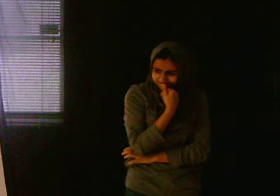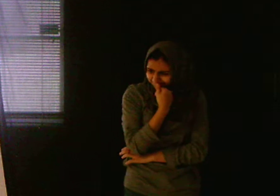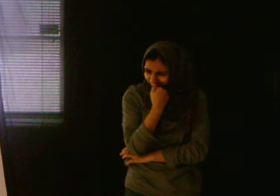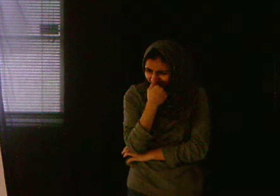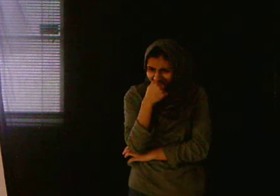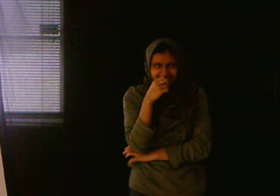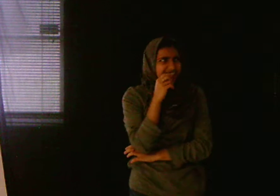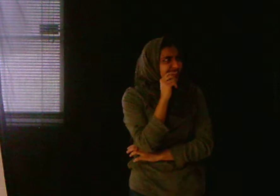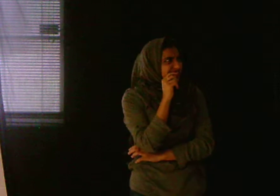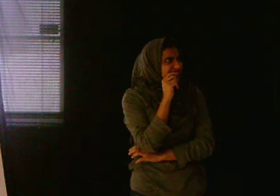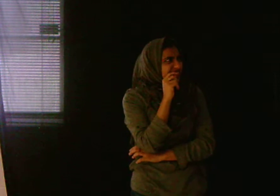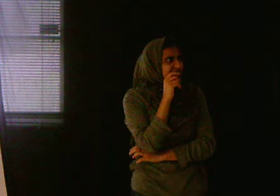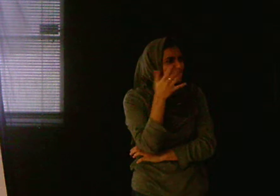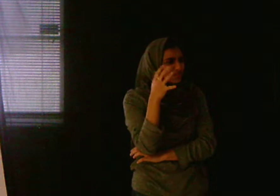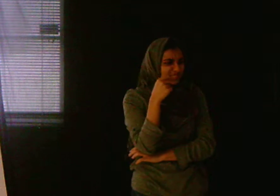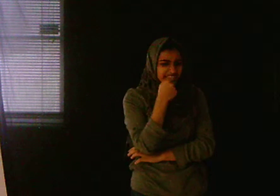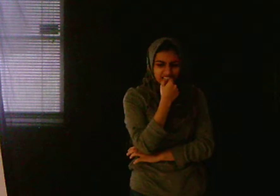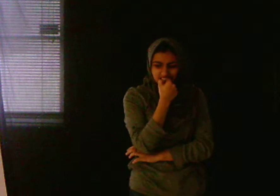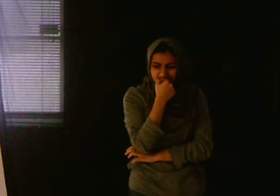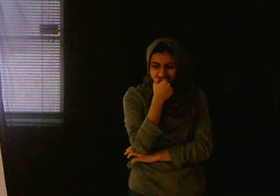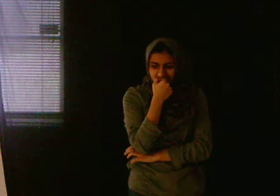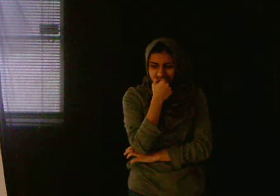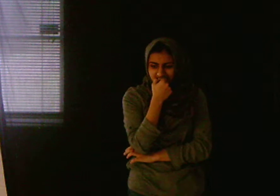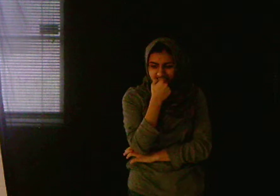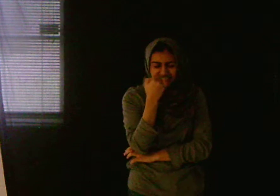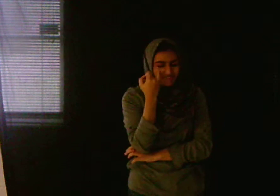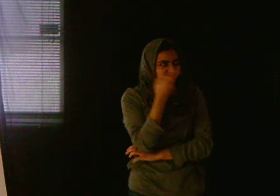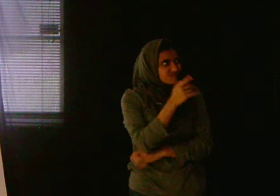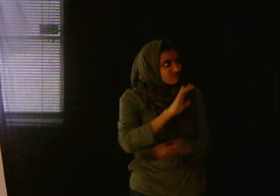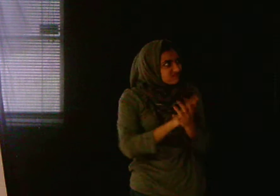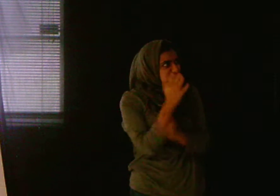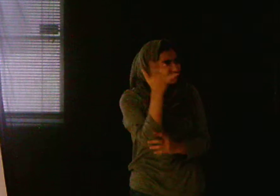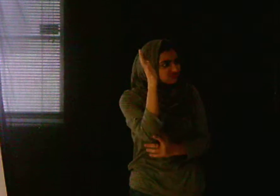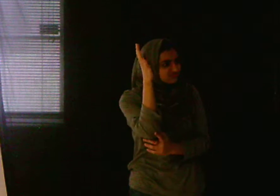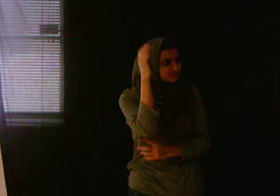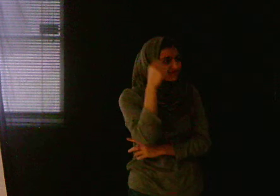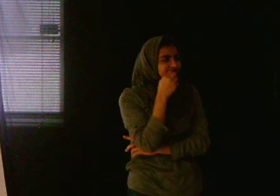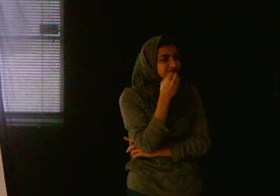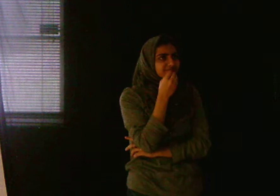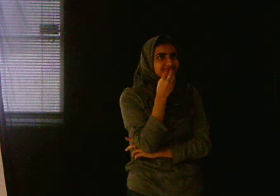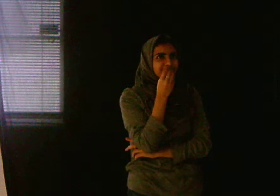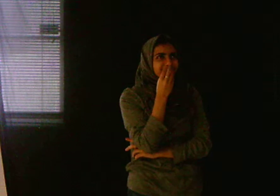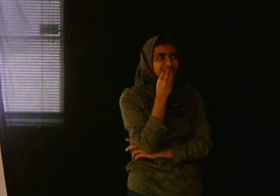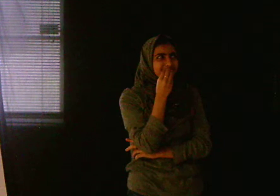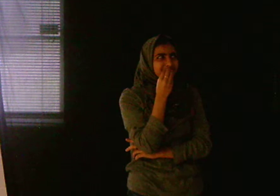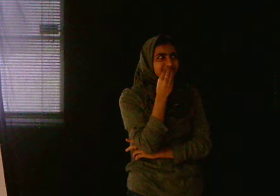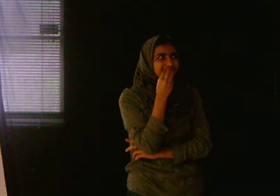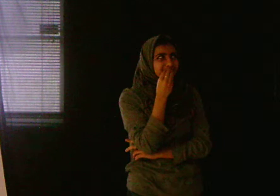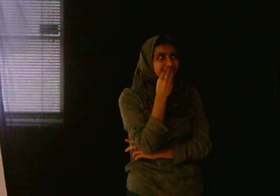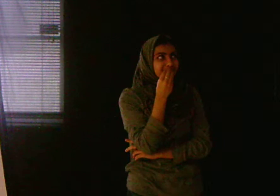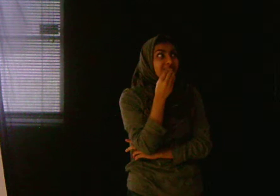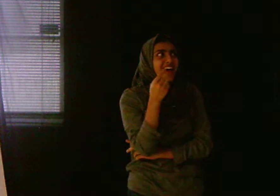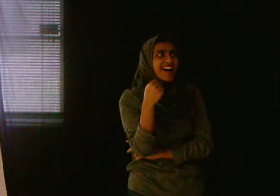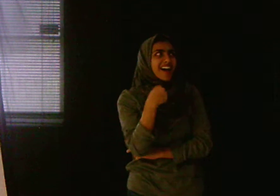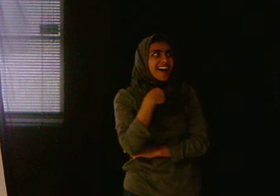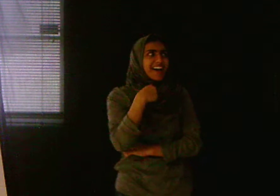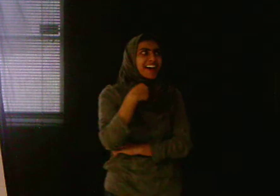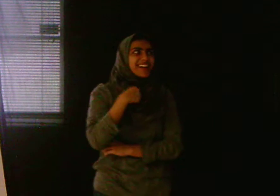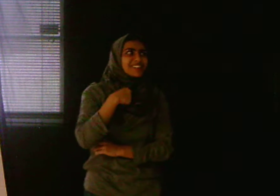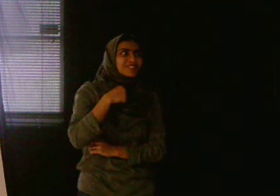If you become a tree, says a little bunny, I will become